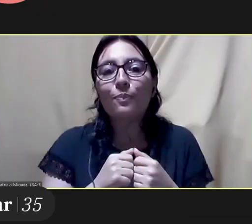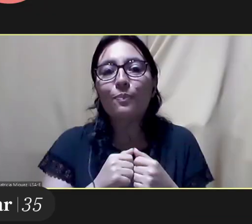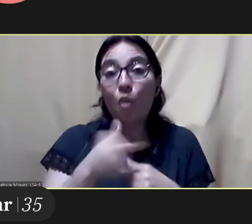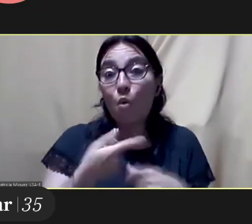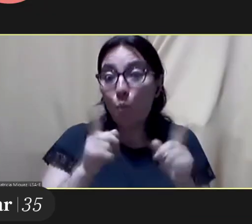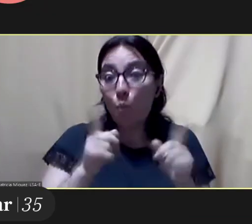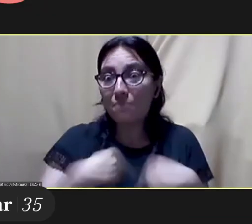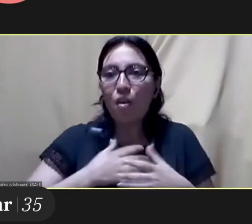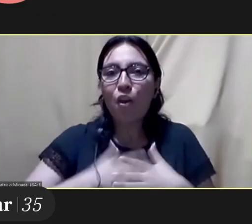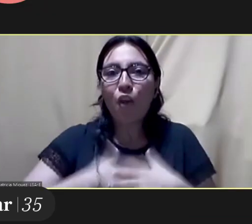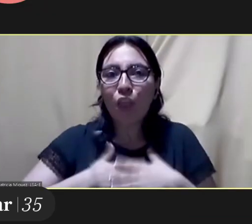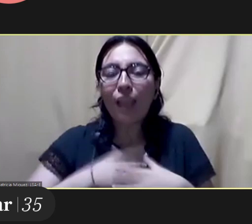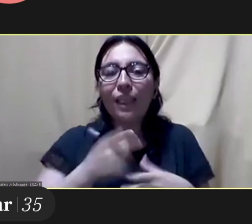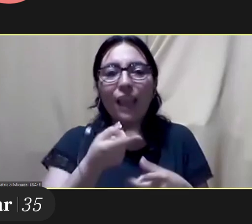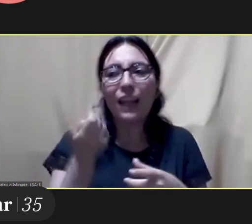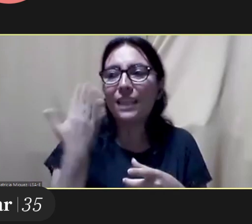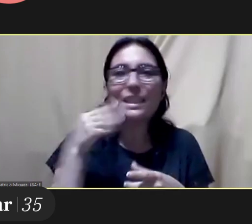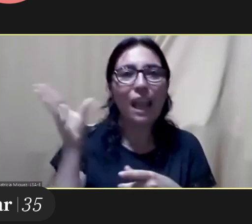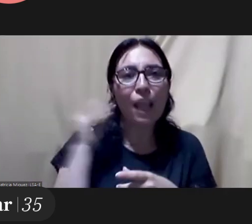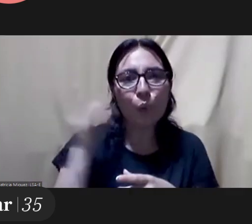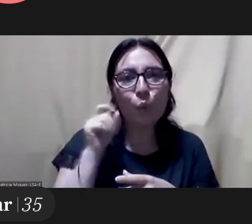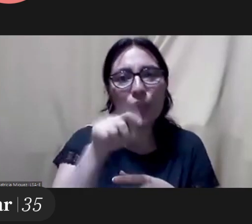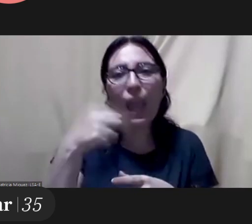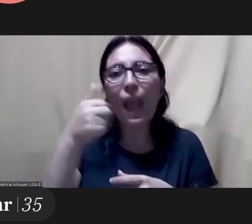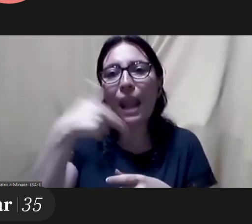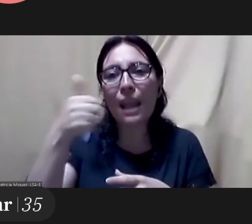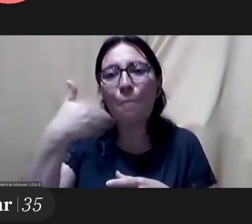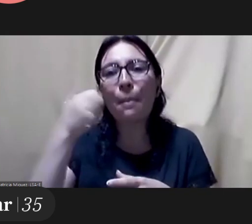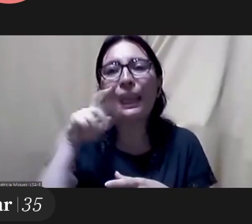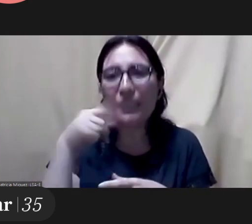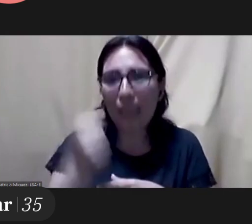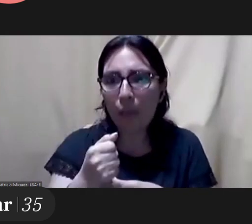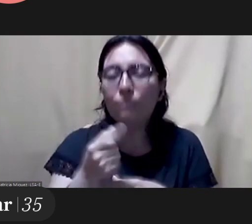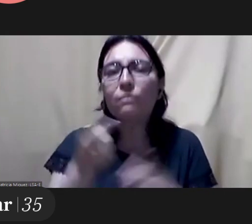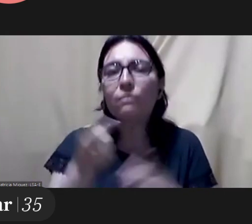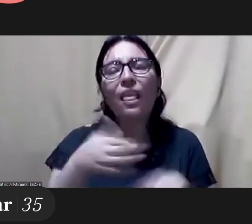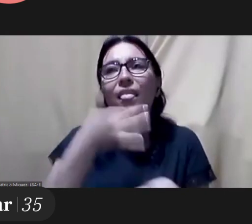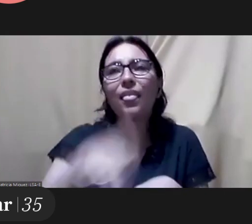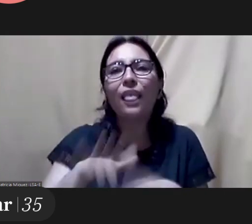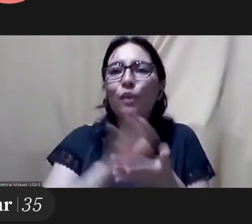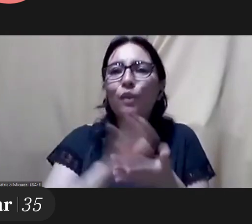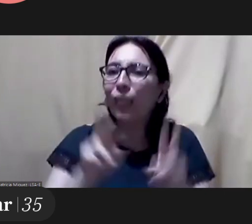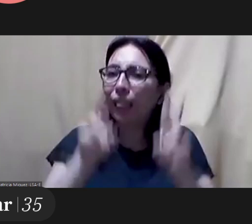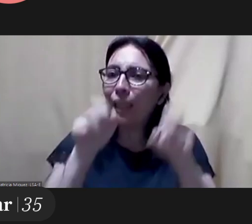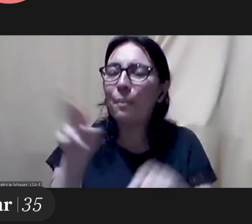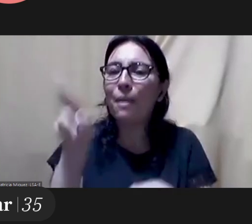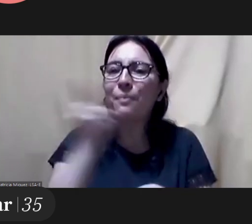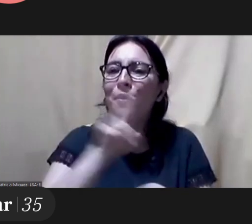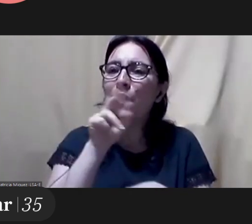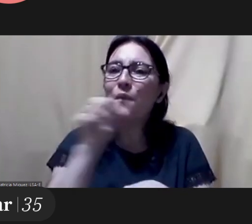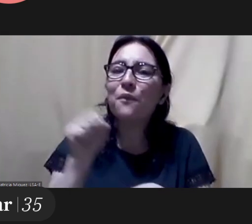I was very pleased to listen to Ana Maria and to understand also the question of feminism,